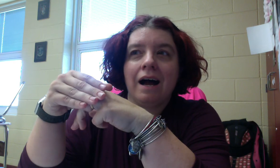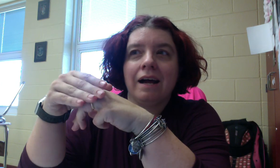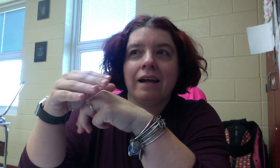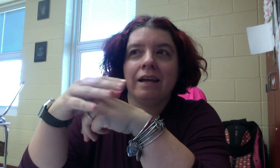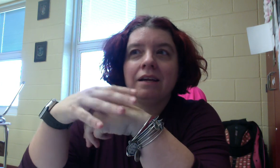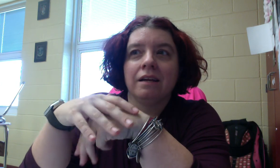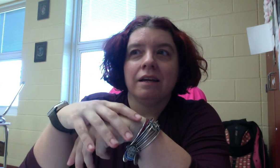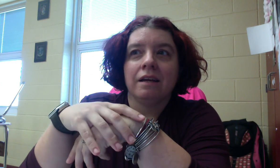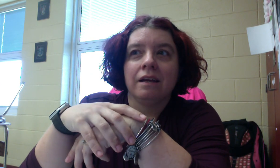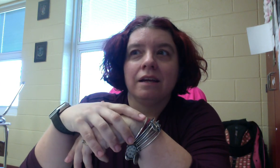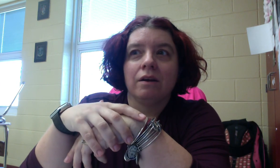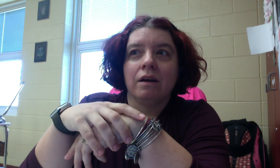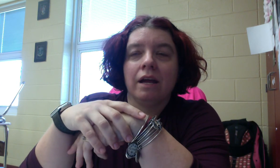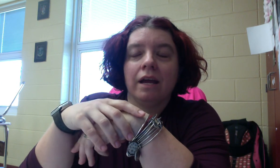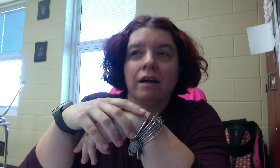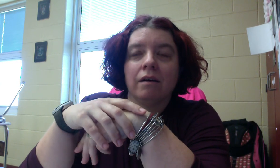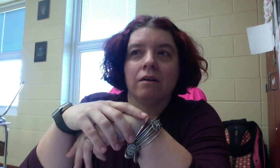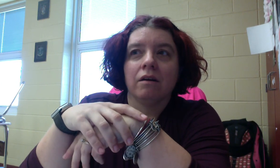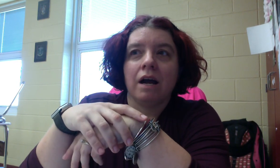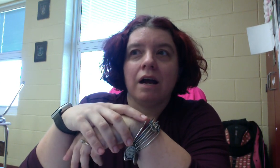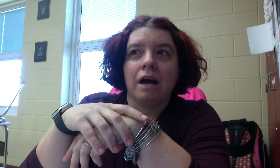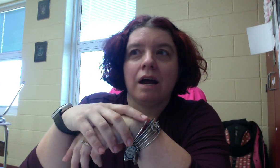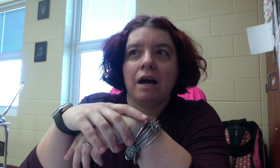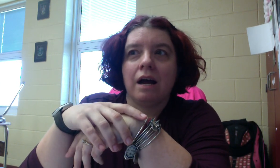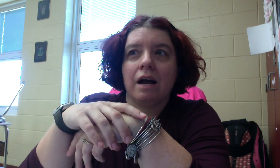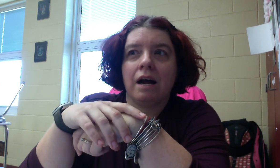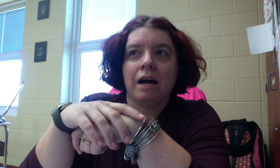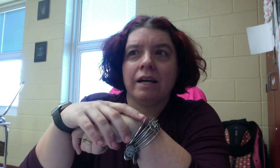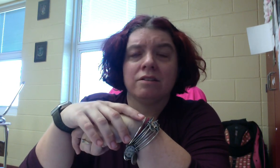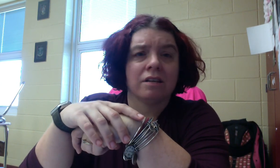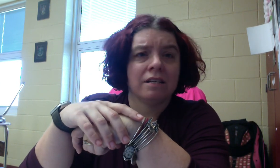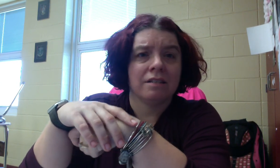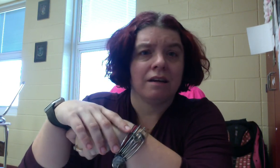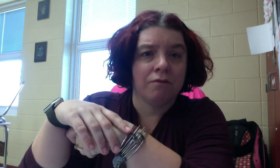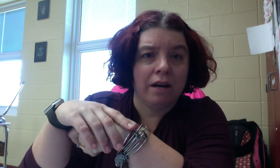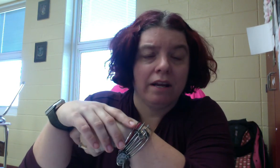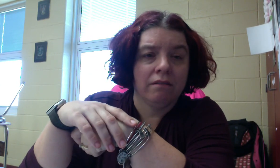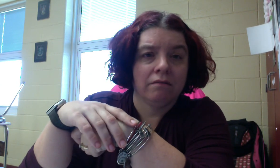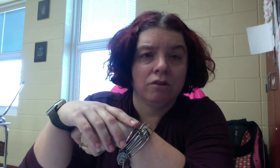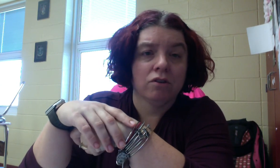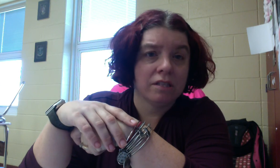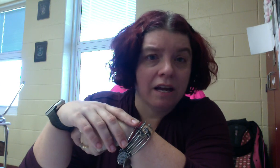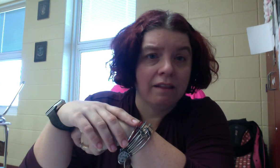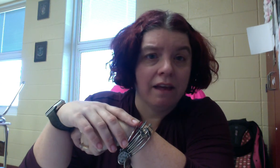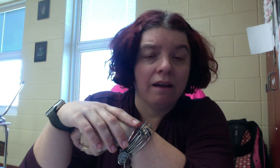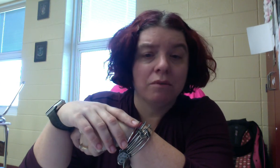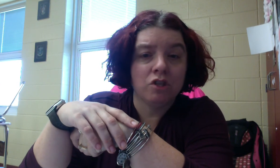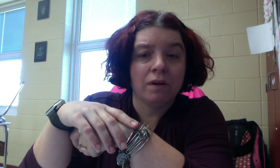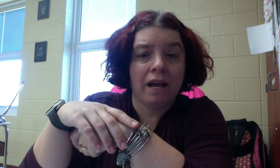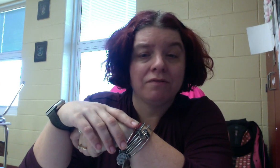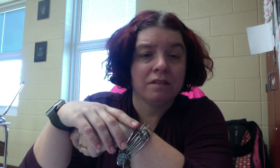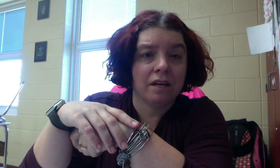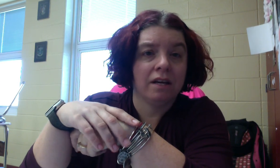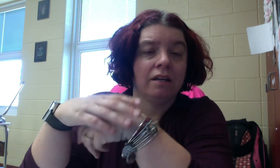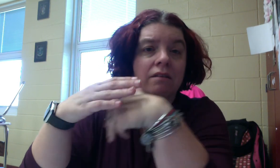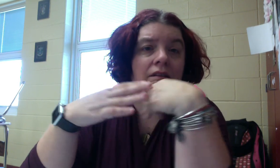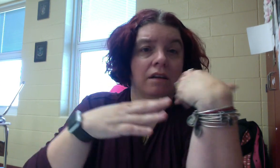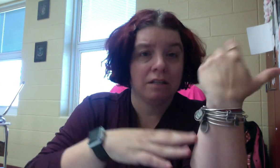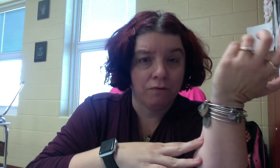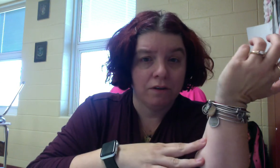I am, or I took a test on Friday. You could sign that, but you would have to sign a different